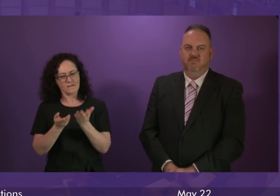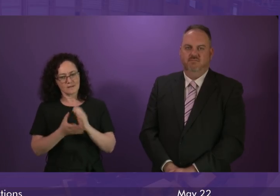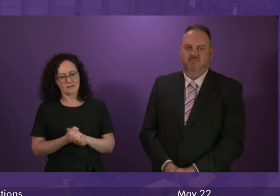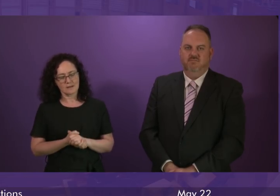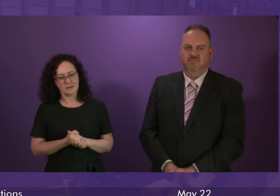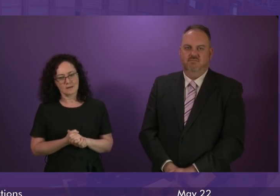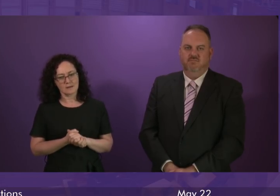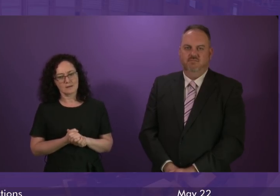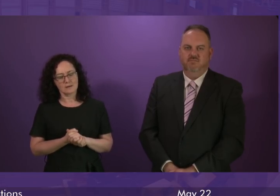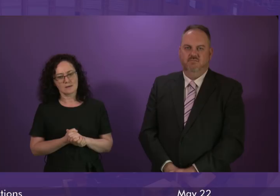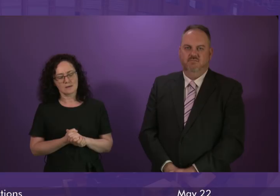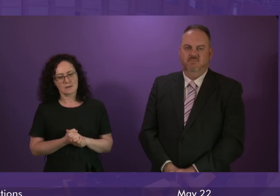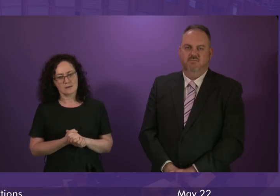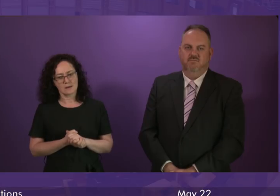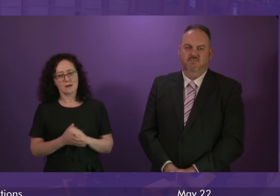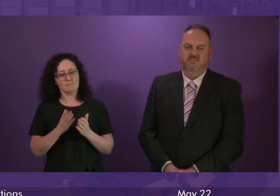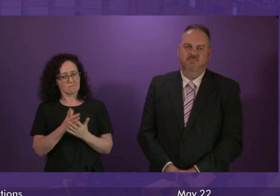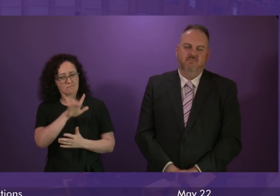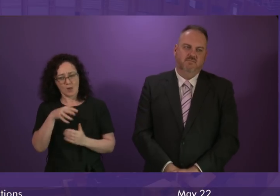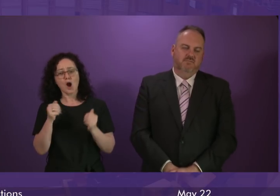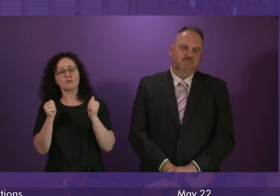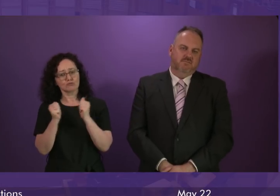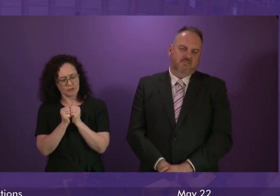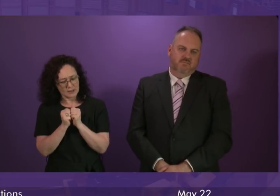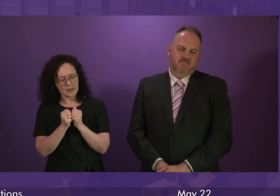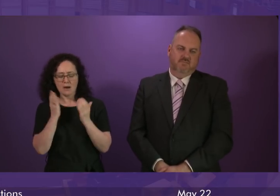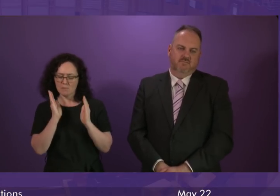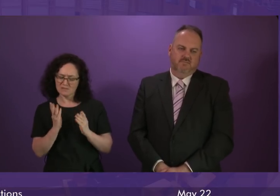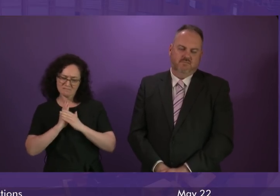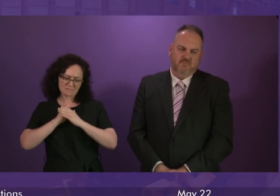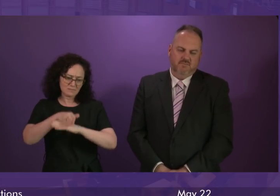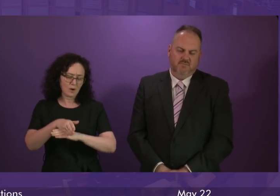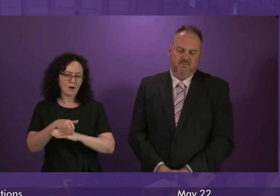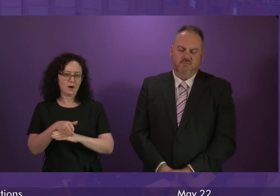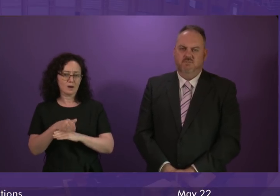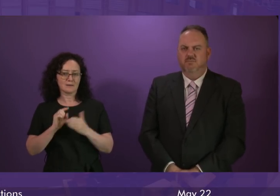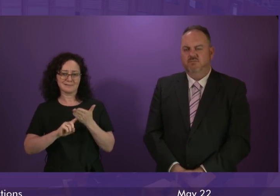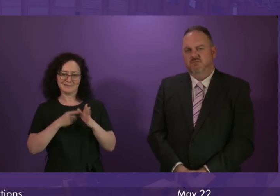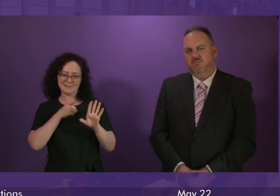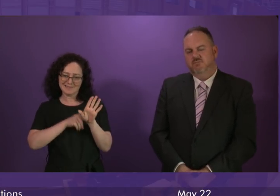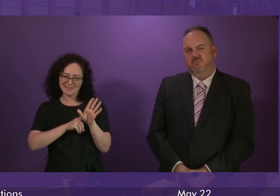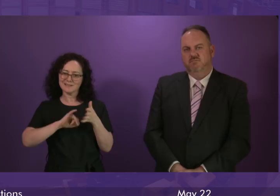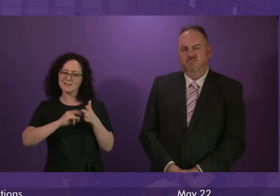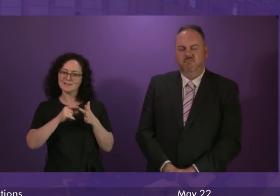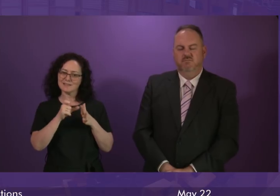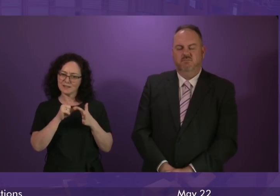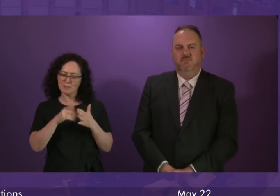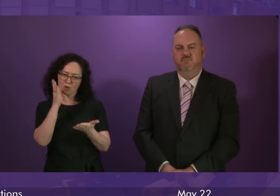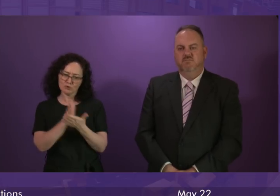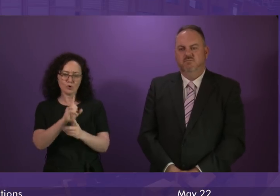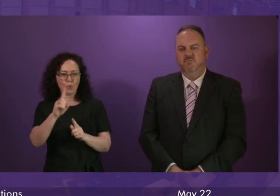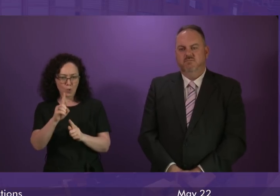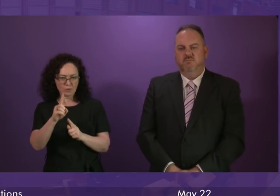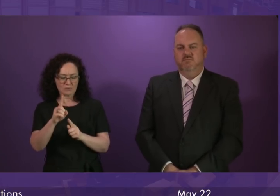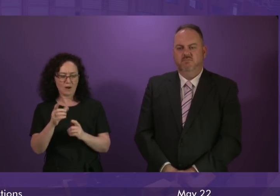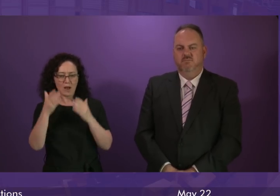the IGB work must be undertaken in Tayside to ensure the appropriate quality and standards of mental health services that this government